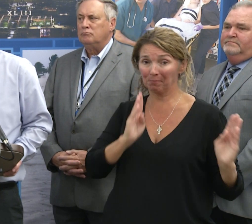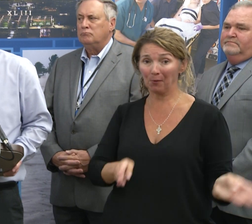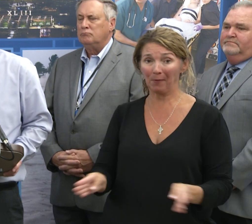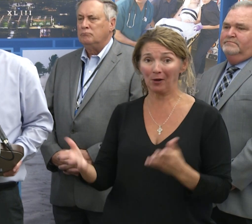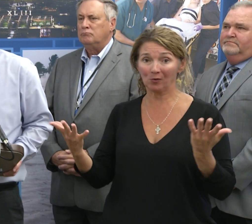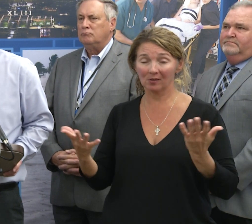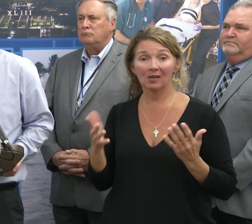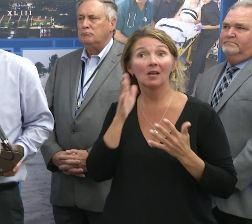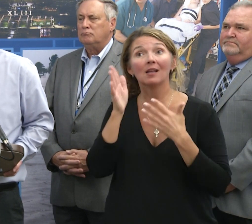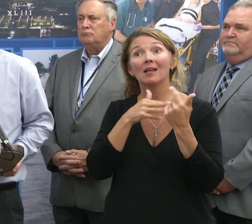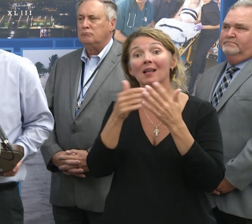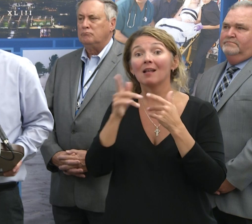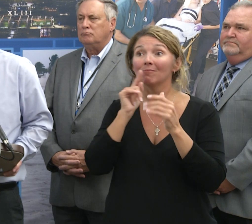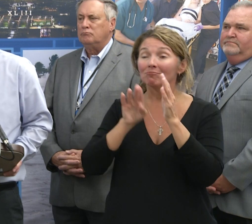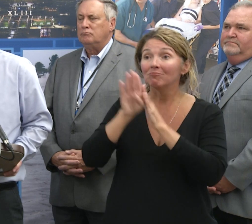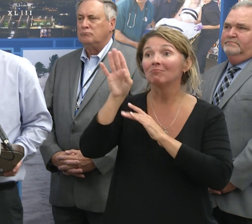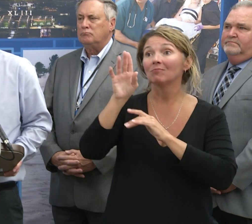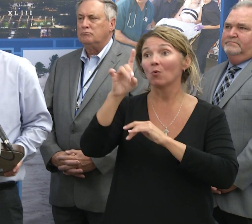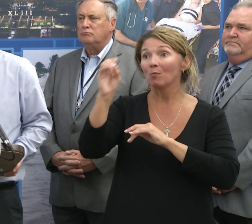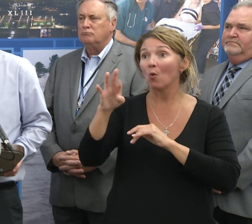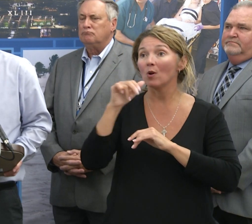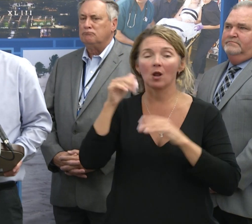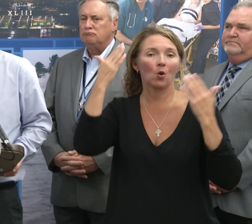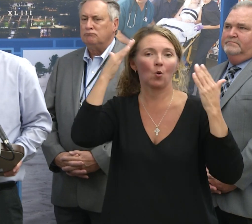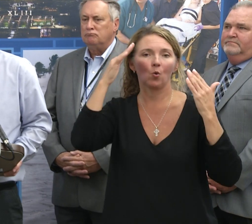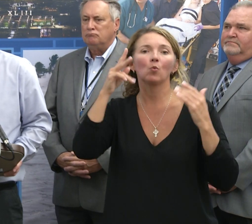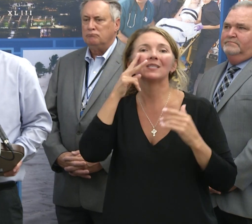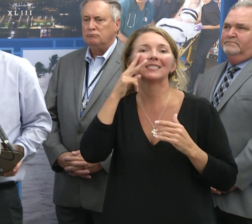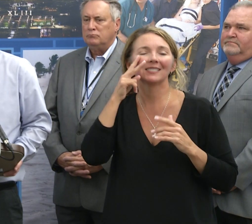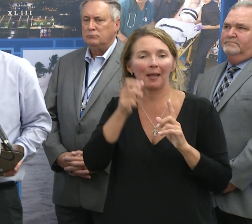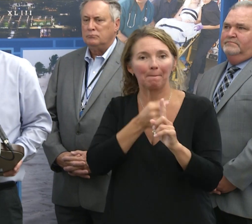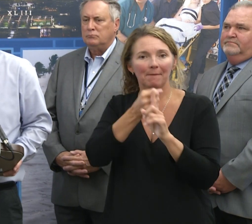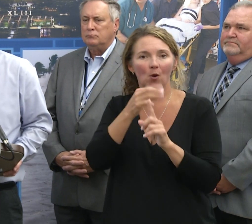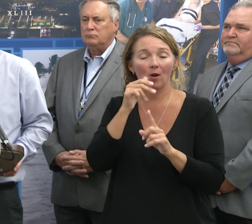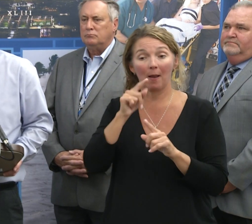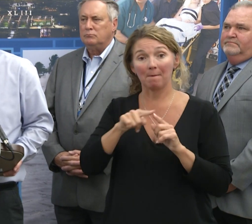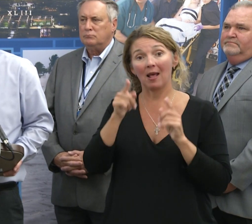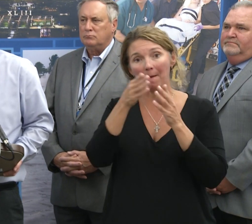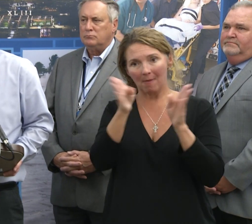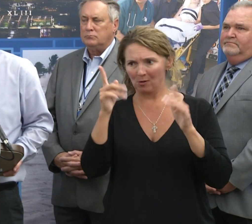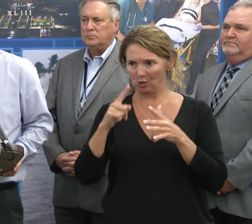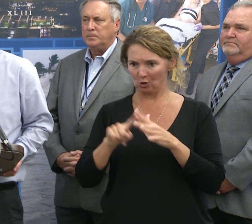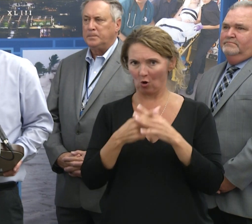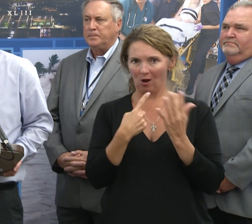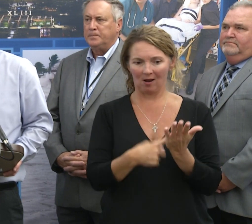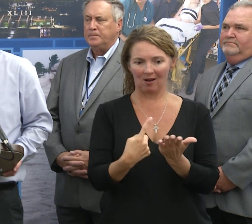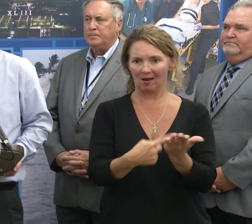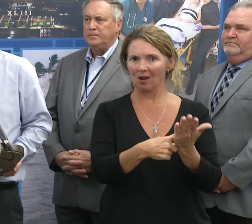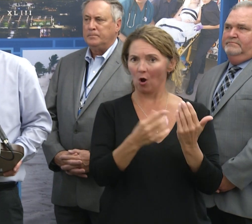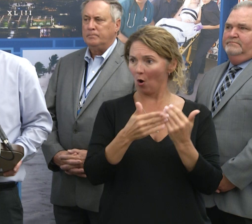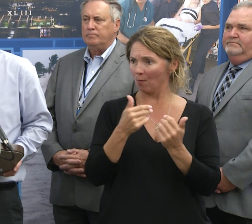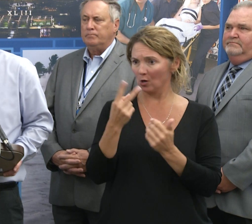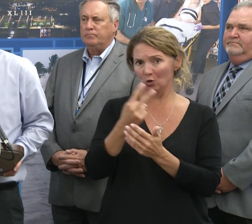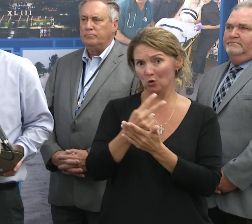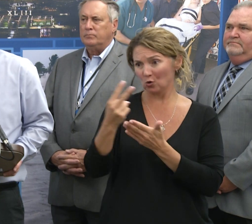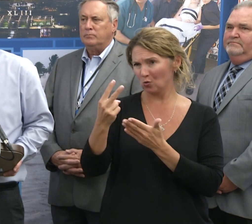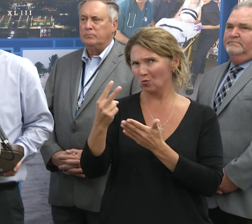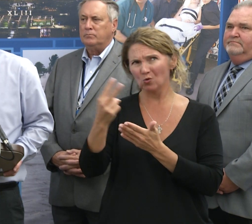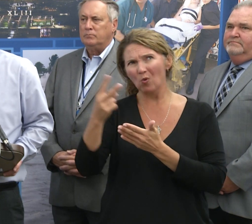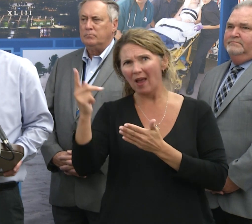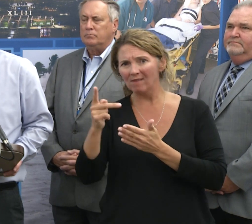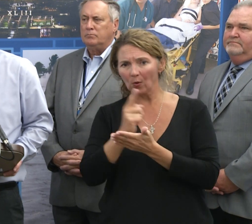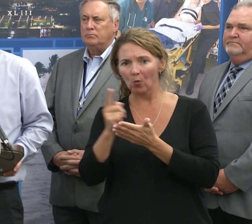And whether or not it develops, we'll still have those impacts. So again, the fact that the public has actually been talking about the system for actually over two and a half weeks,